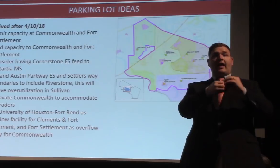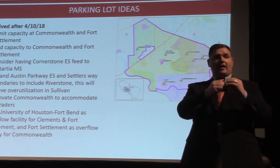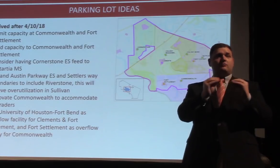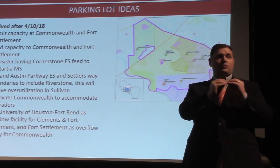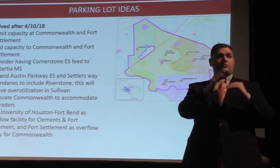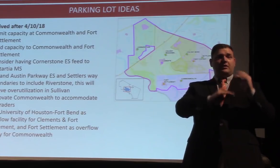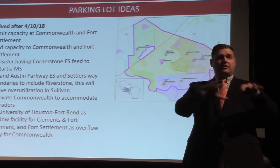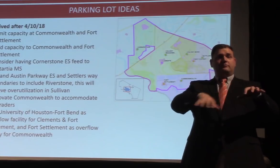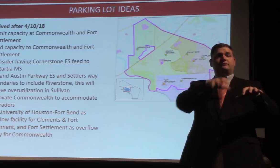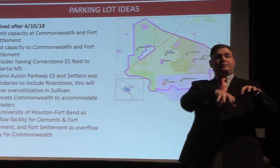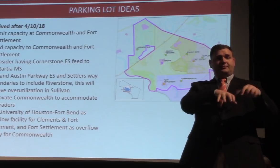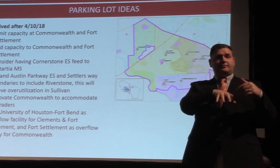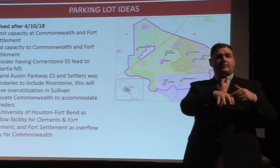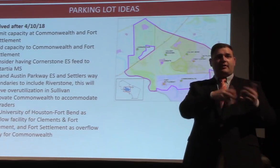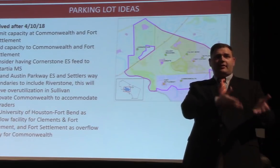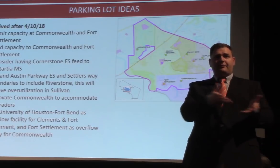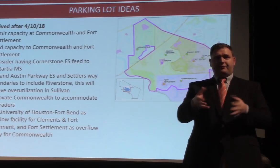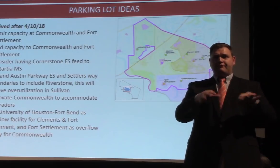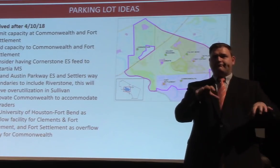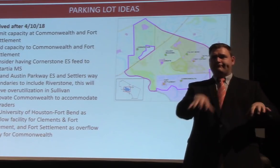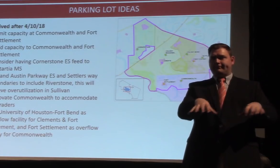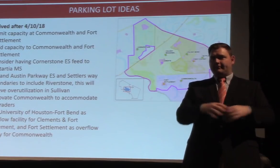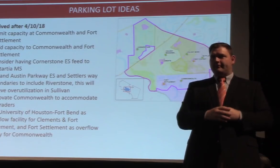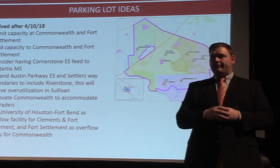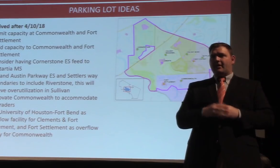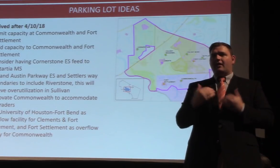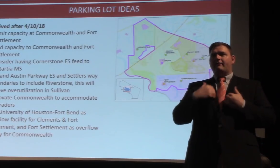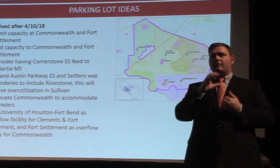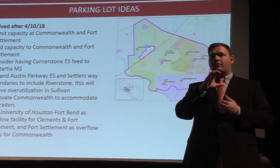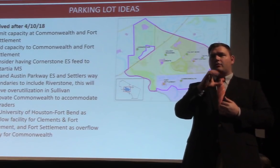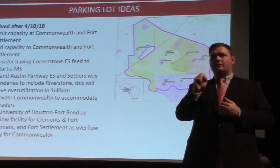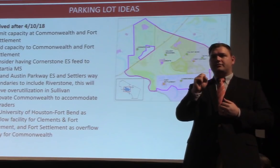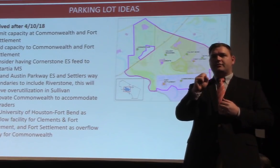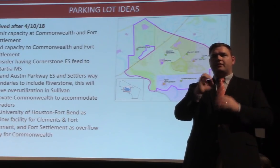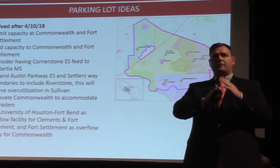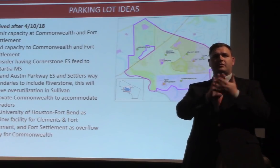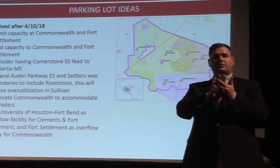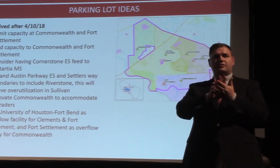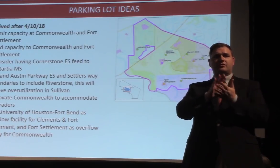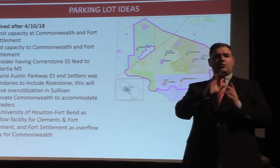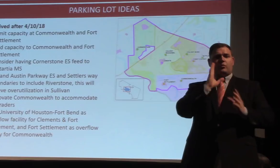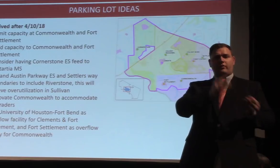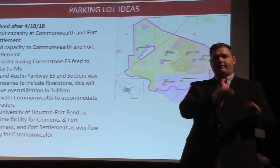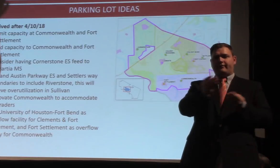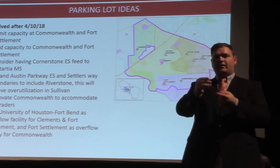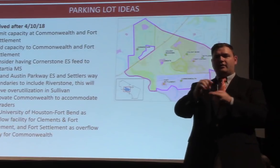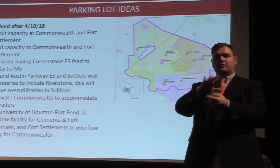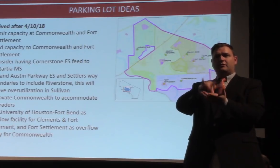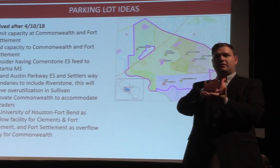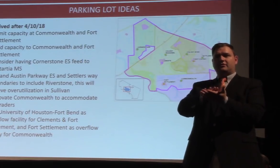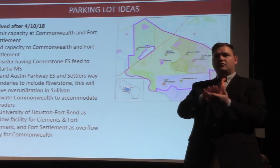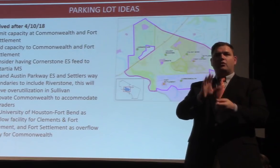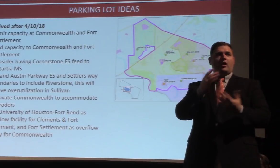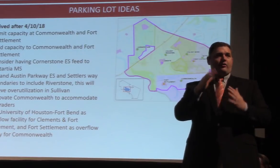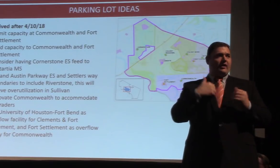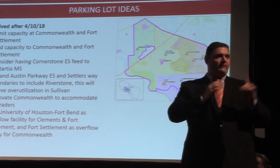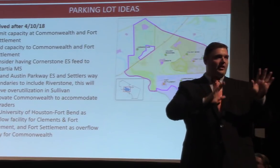Settlement. Consider having Cornerstone in elementary school feed into Satarsha Middle School. I've got a hint, it already does.